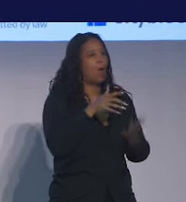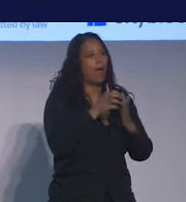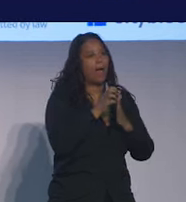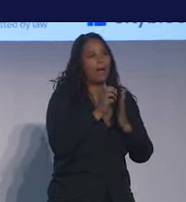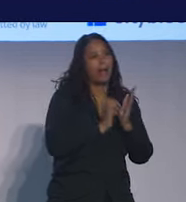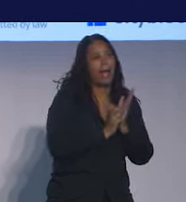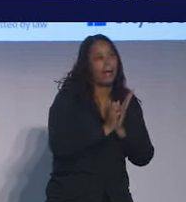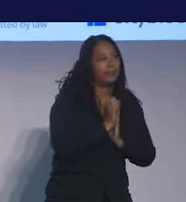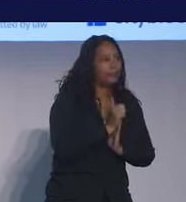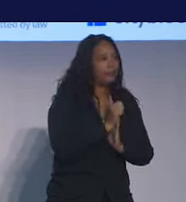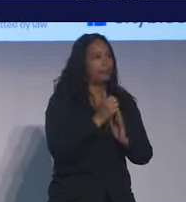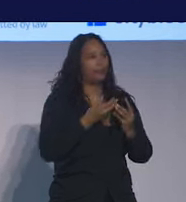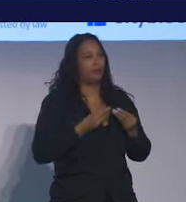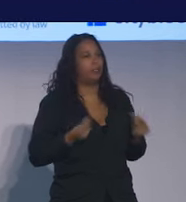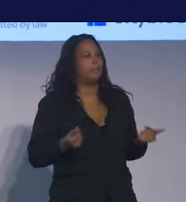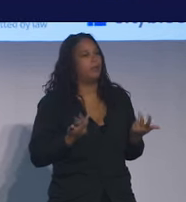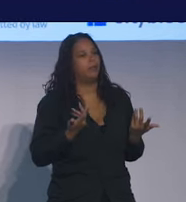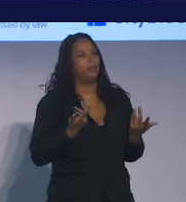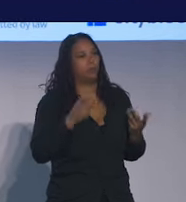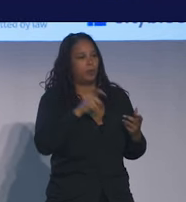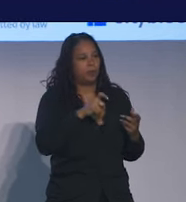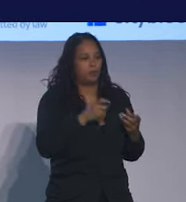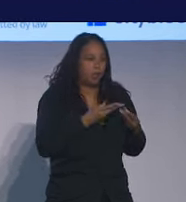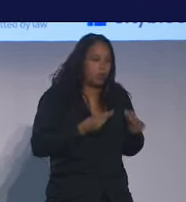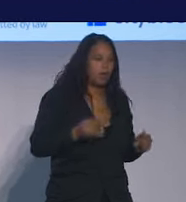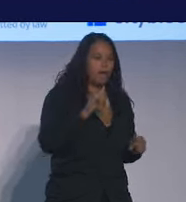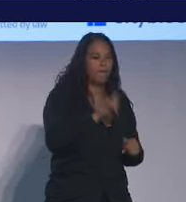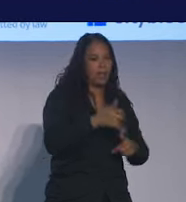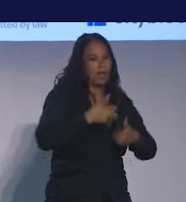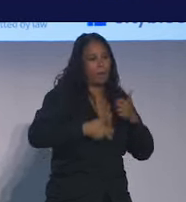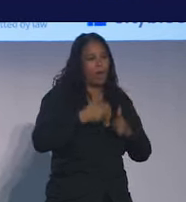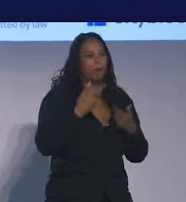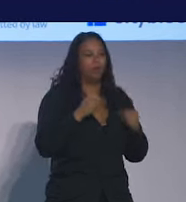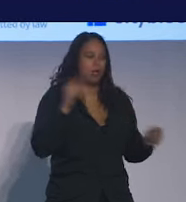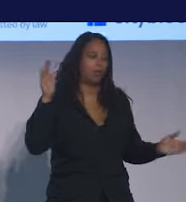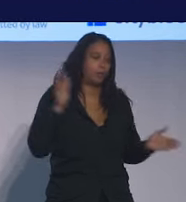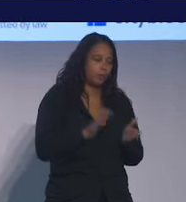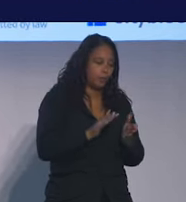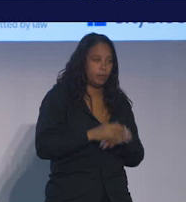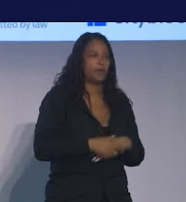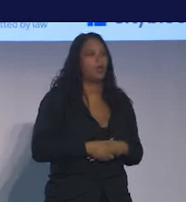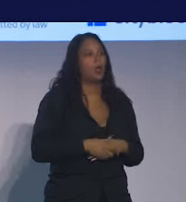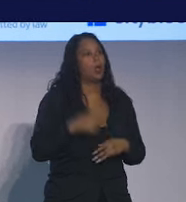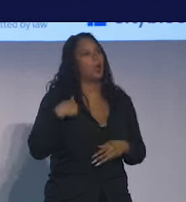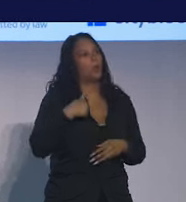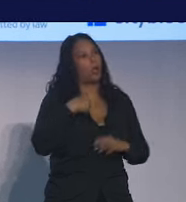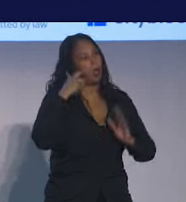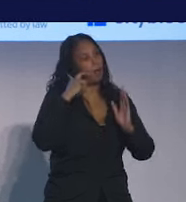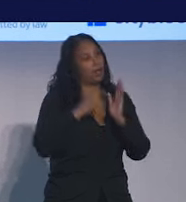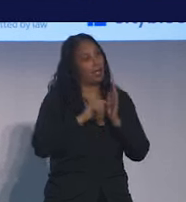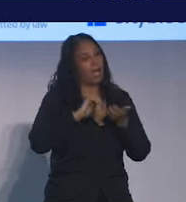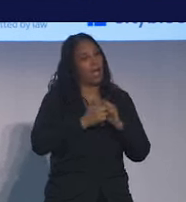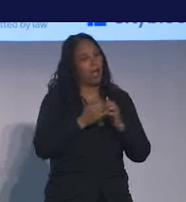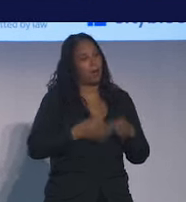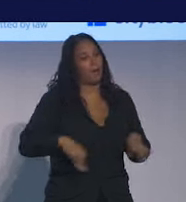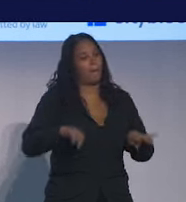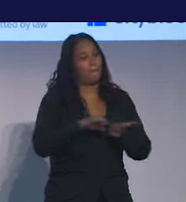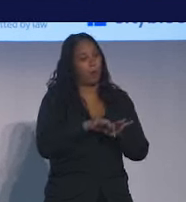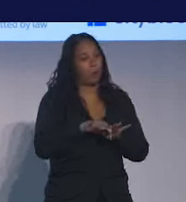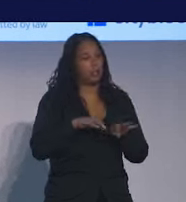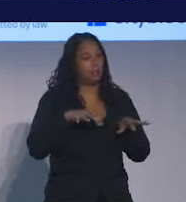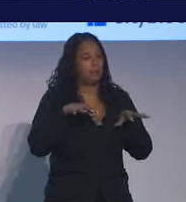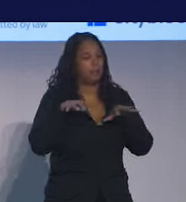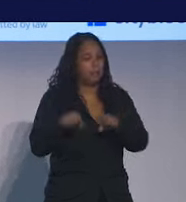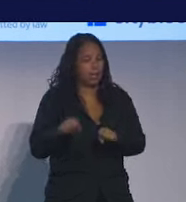out what matters to you and solve that problem. Let's do it as immediately as possible. We also recognize how important it is to catch people when they're